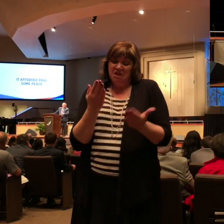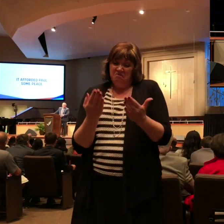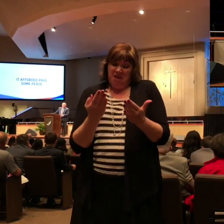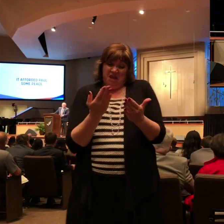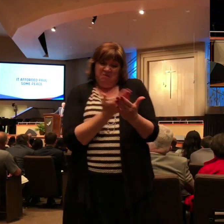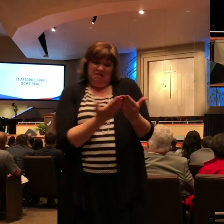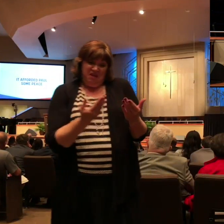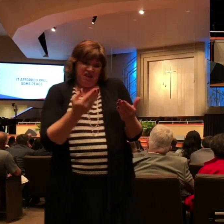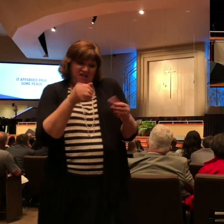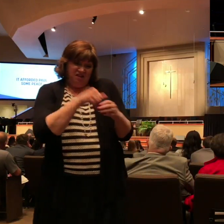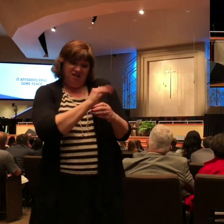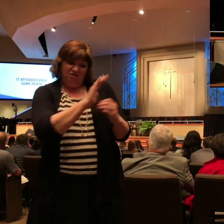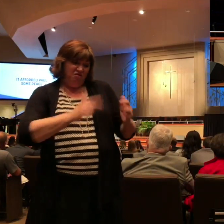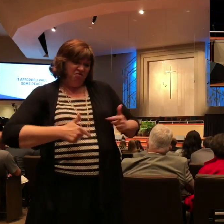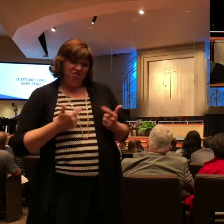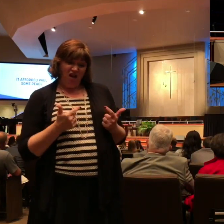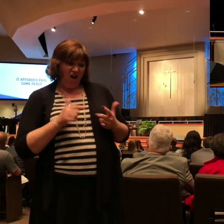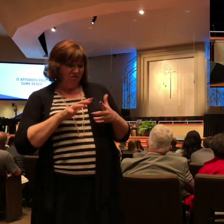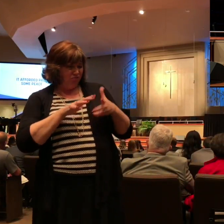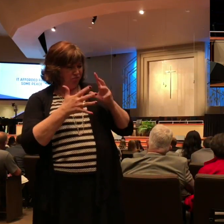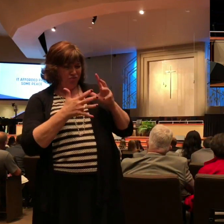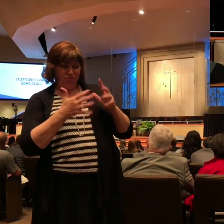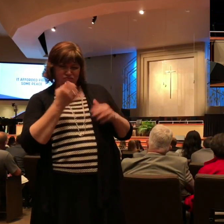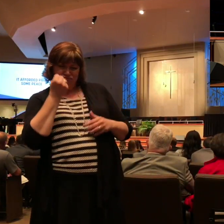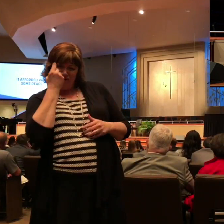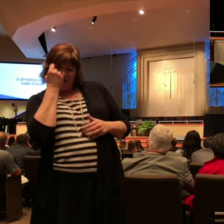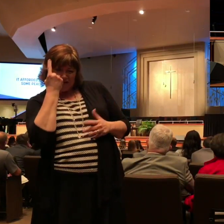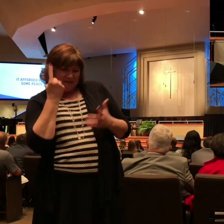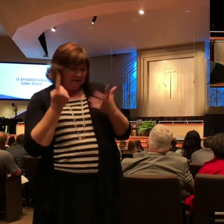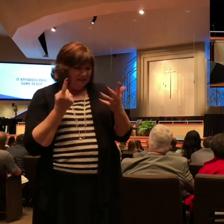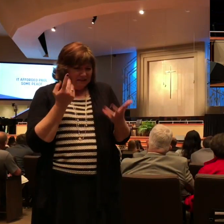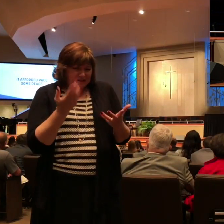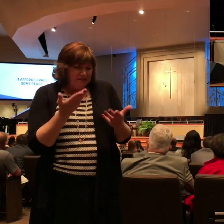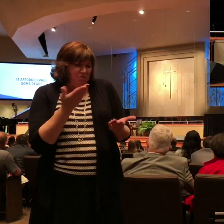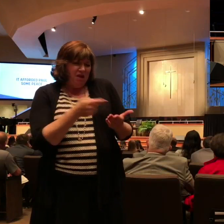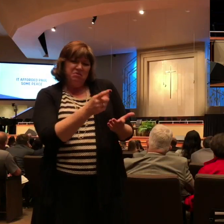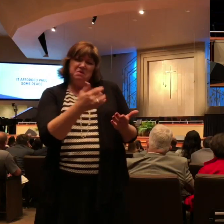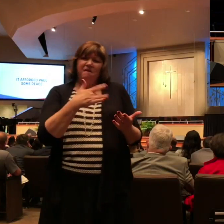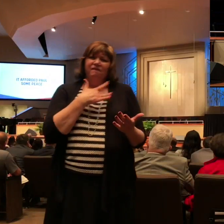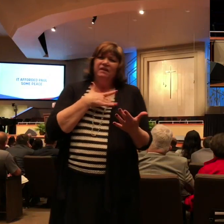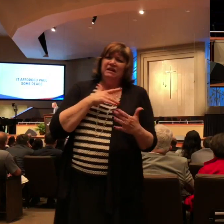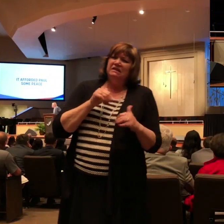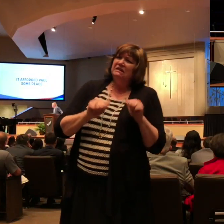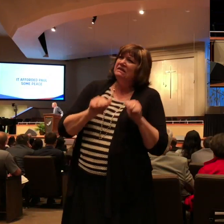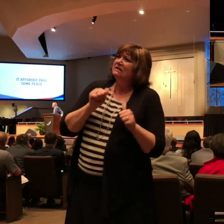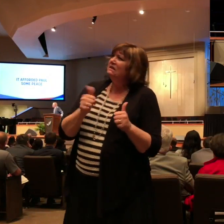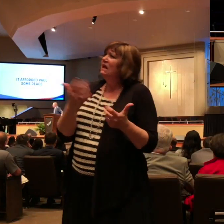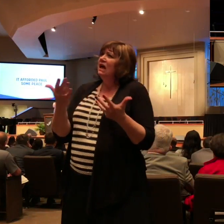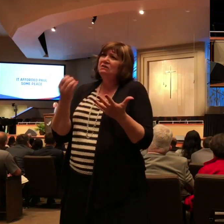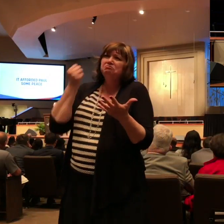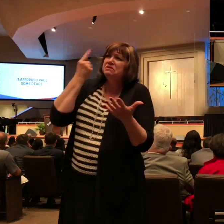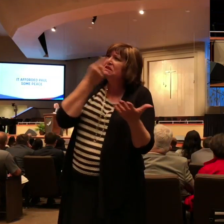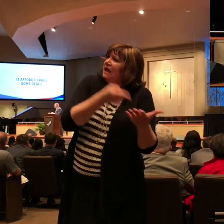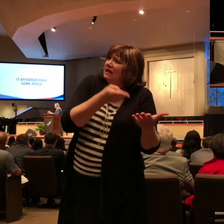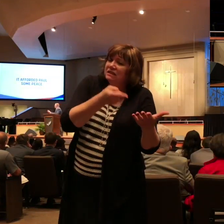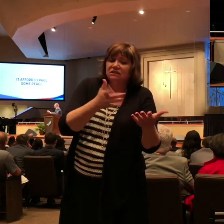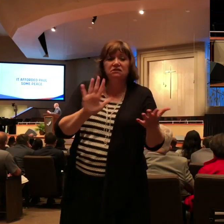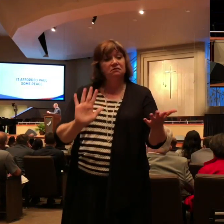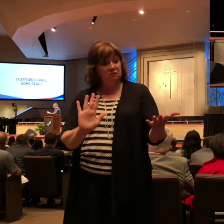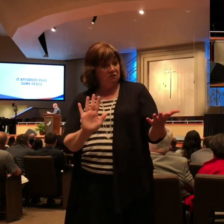that you don't understand there might be some questions you have that you don't have answers might be some things